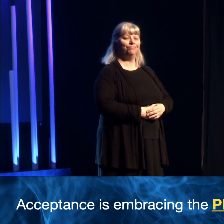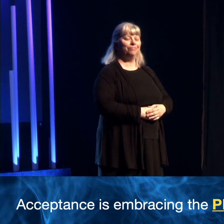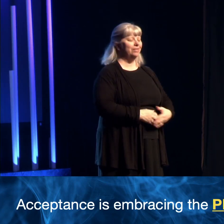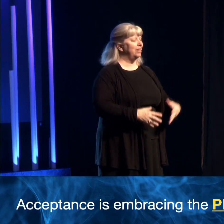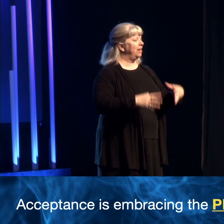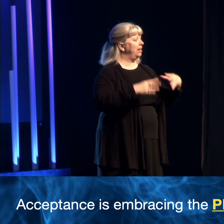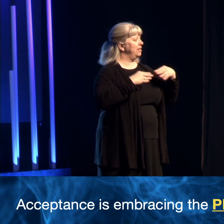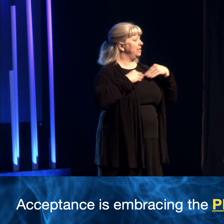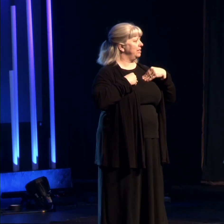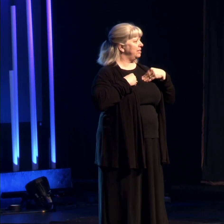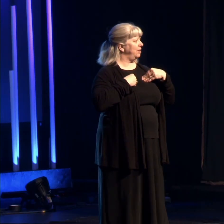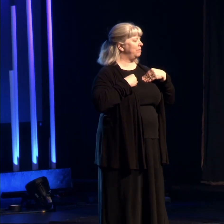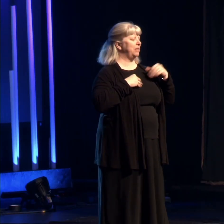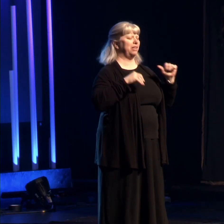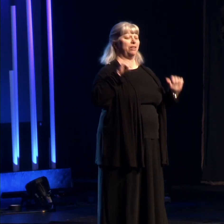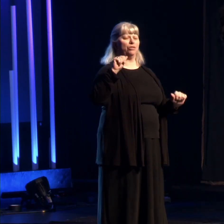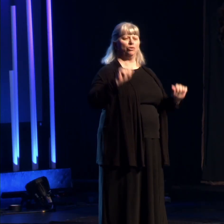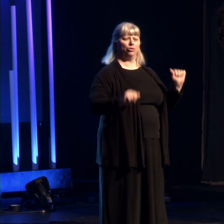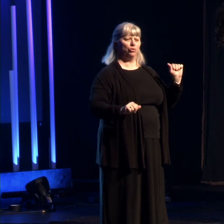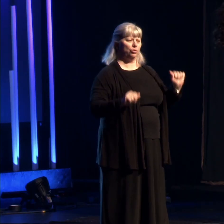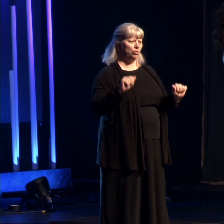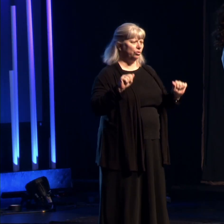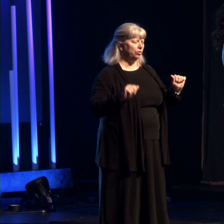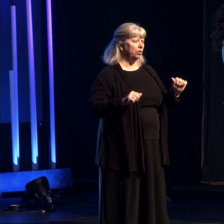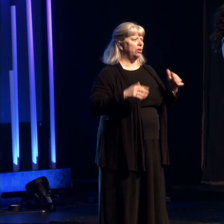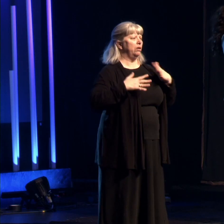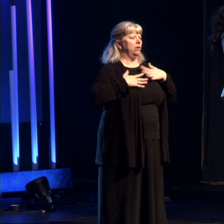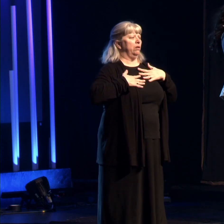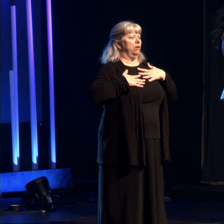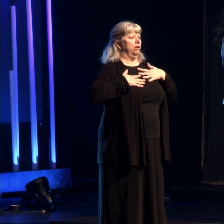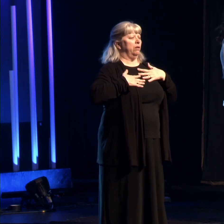Accepting uncertainty. Let's take a breath.